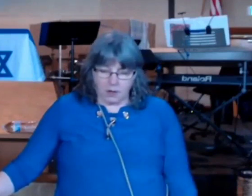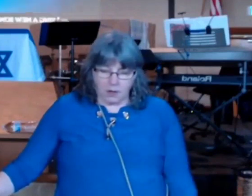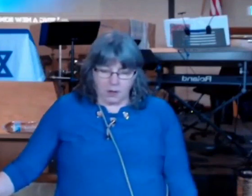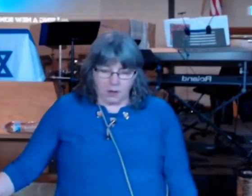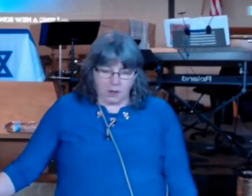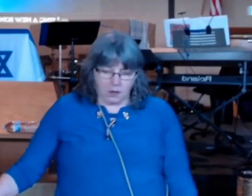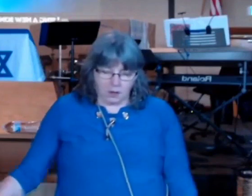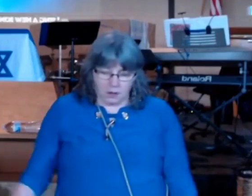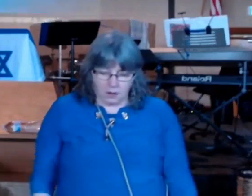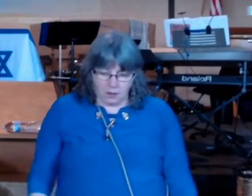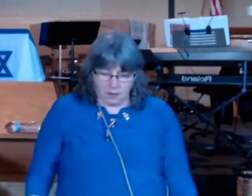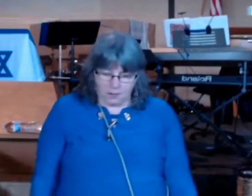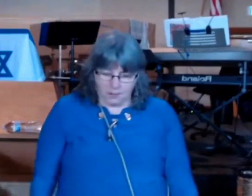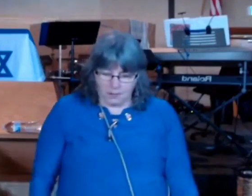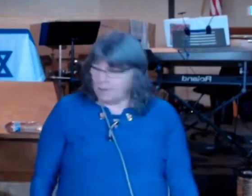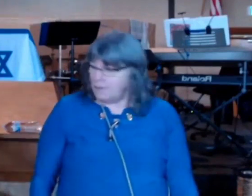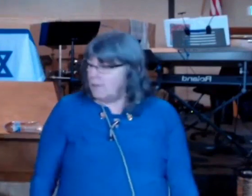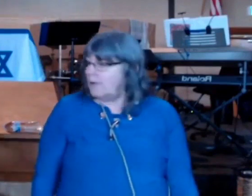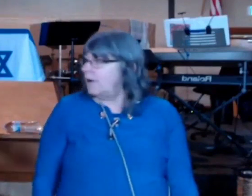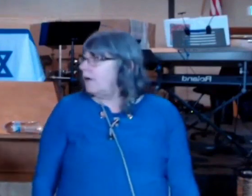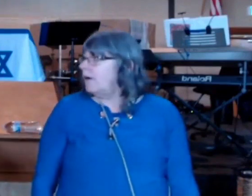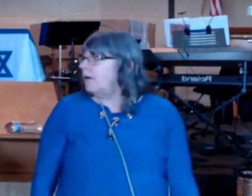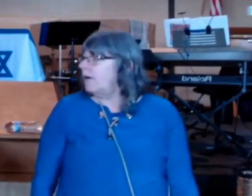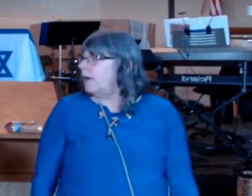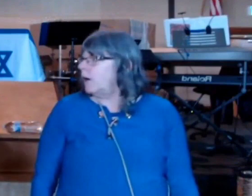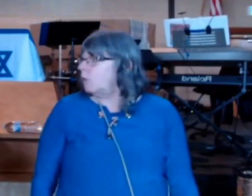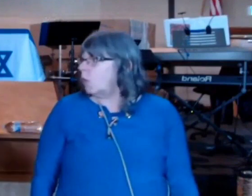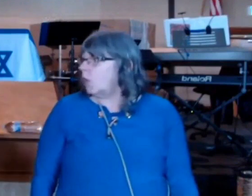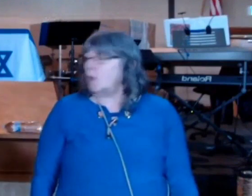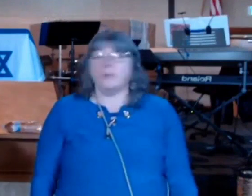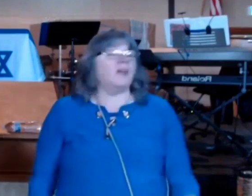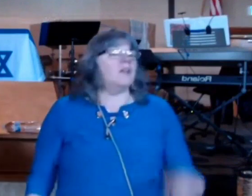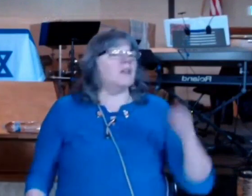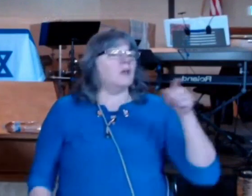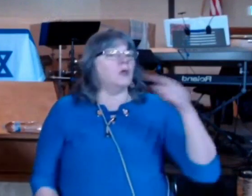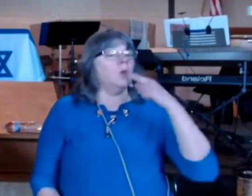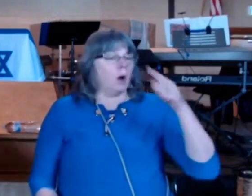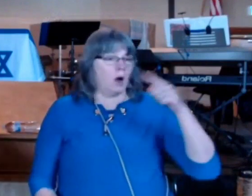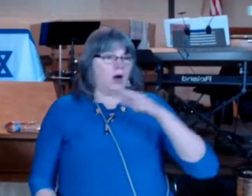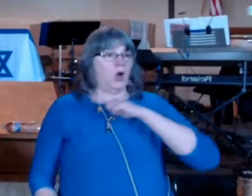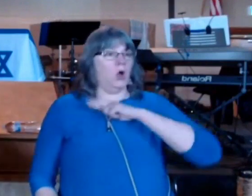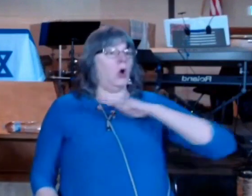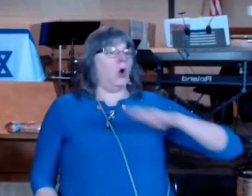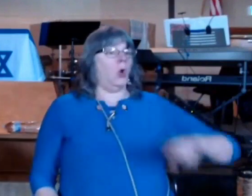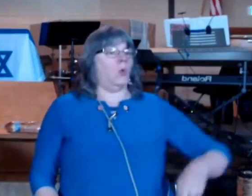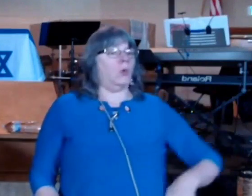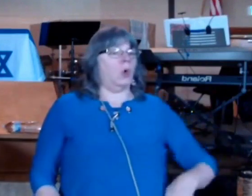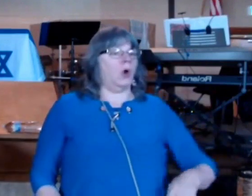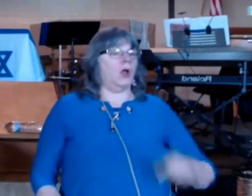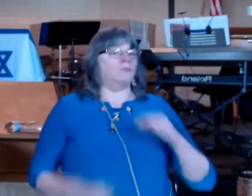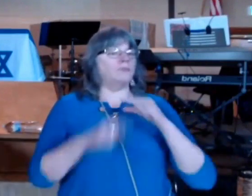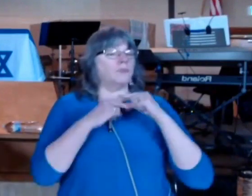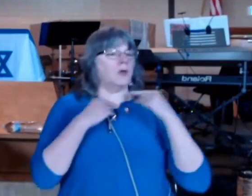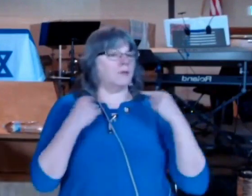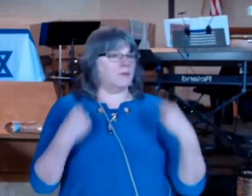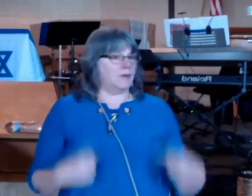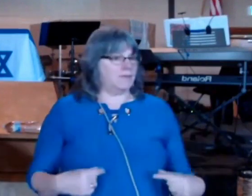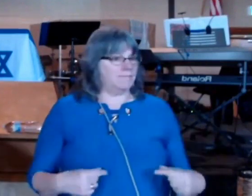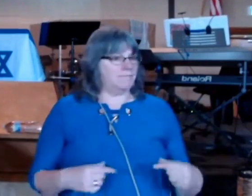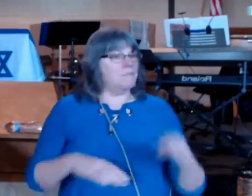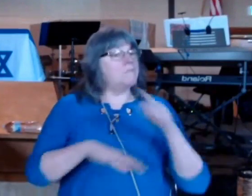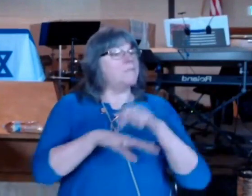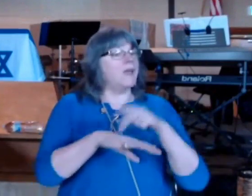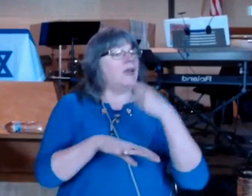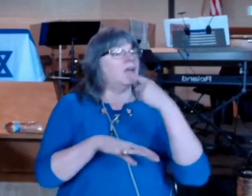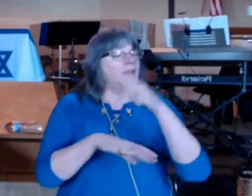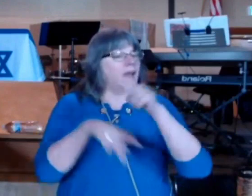it's not the one I wanted to write he says you are a royal priesthood that's what he tells so